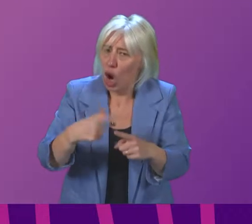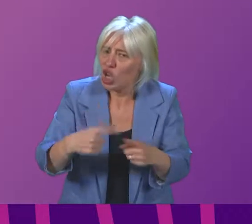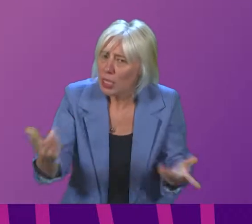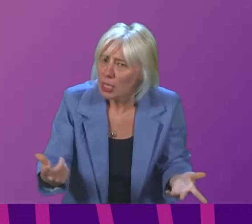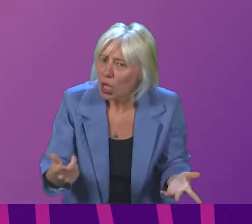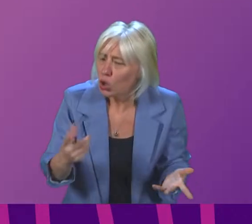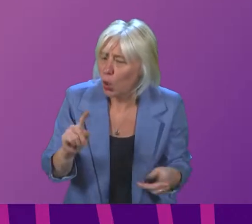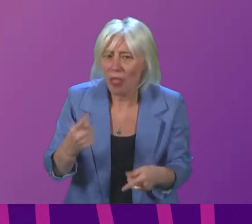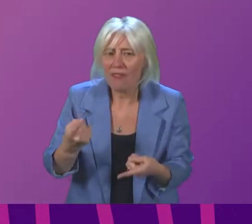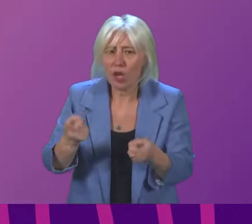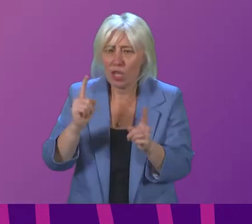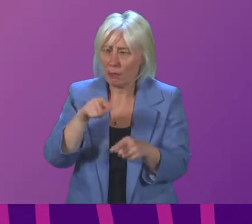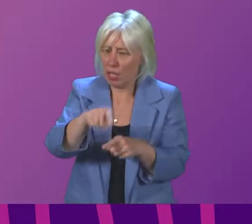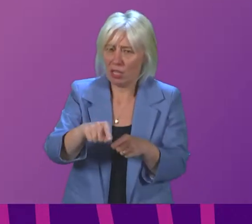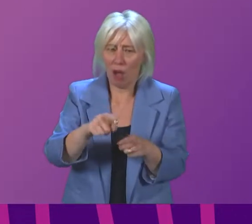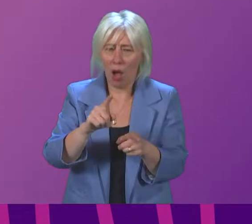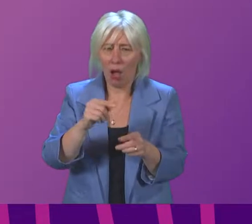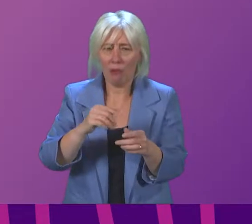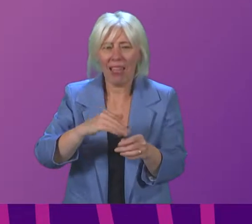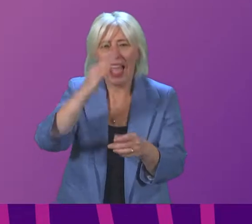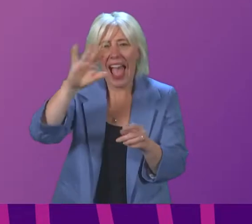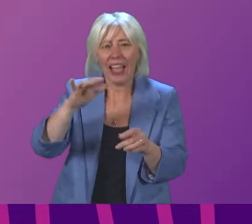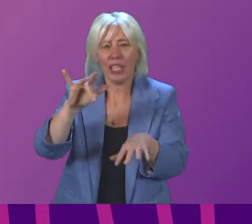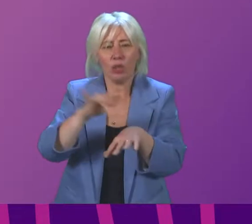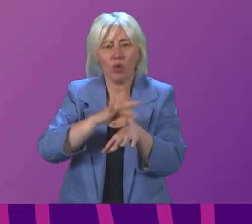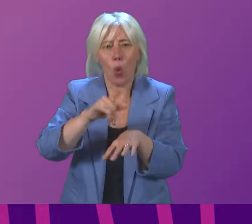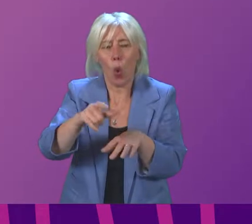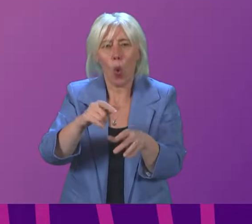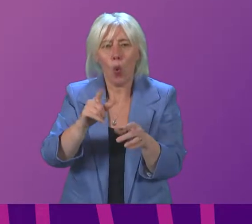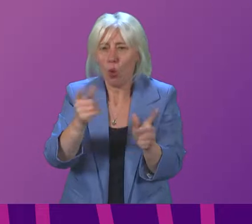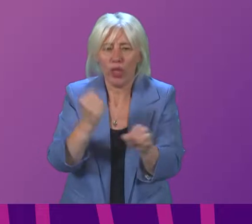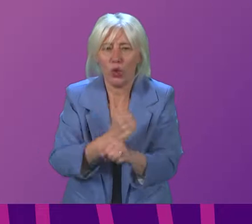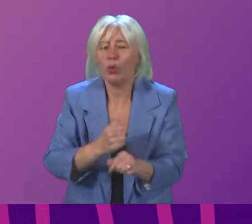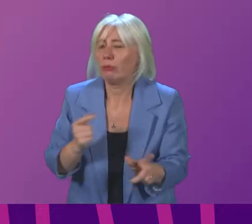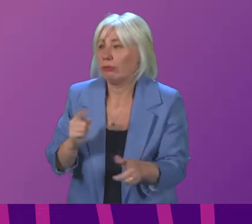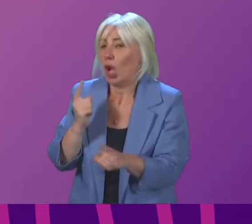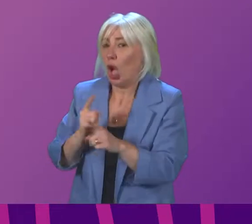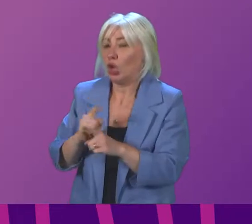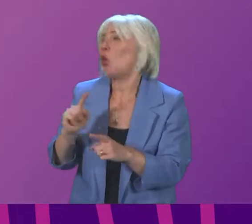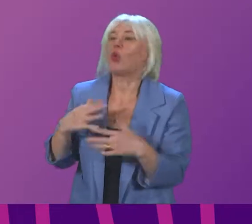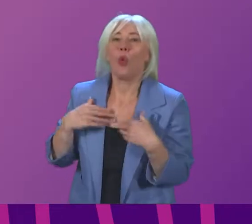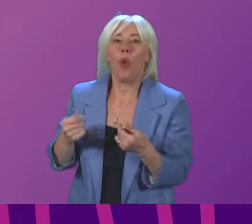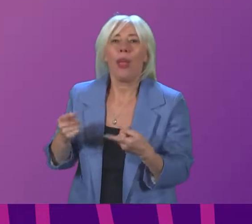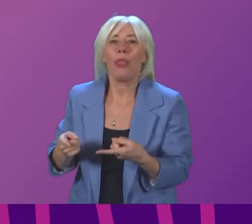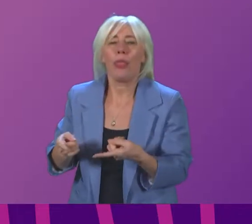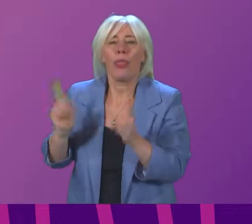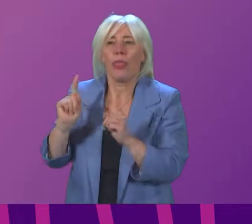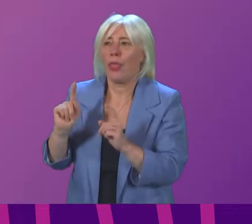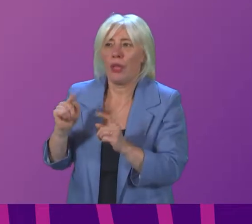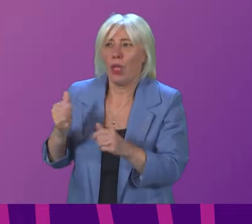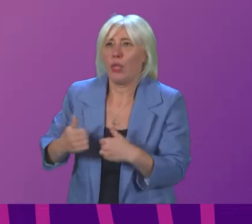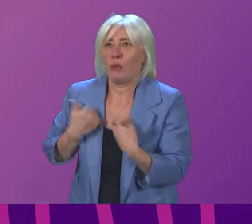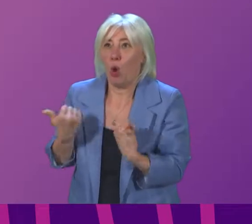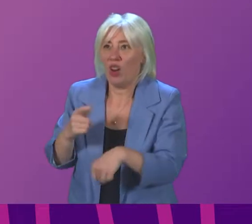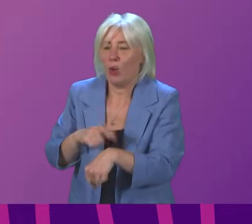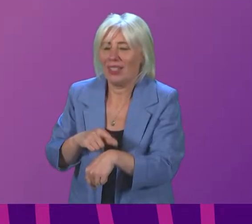First Minister, what should they do? First Minister. I first spoke to the Health Secretary about this first thing this morning. I can't remember at what time.